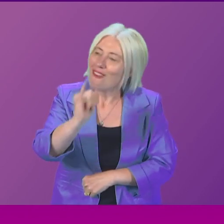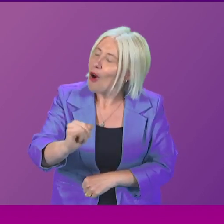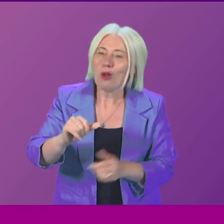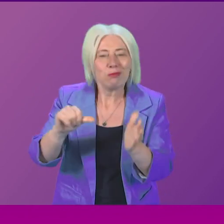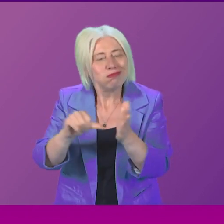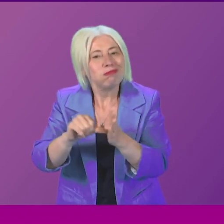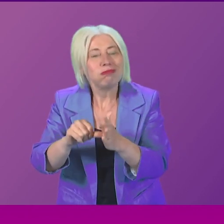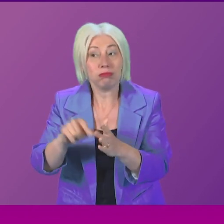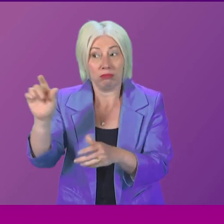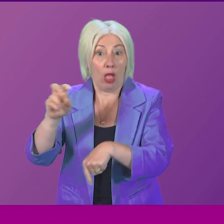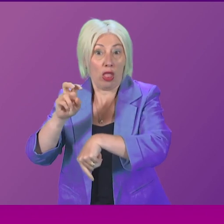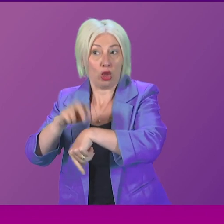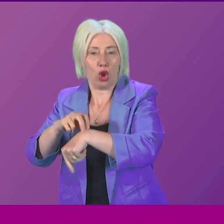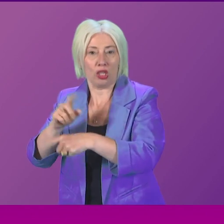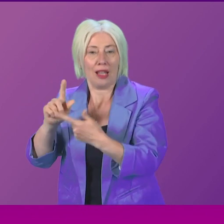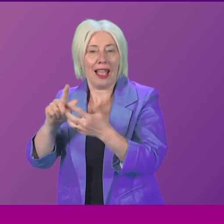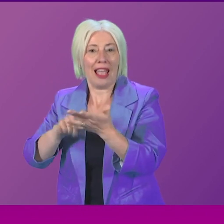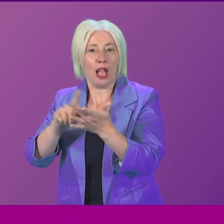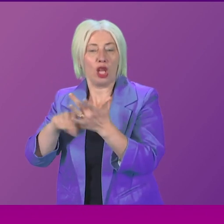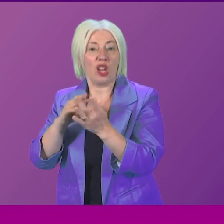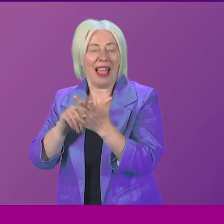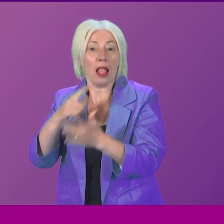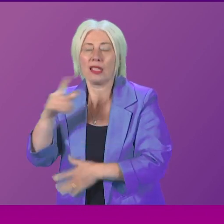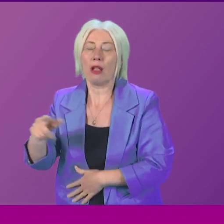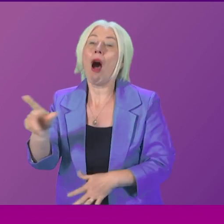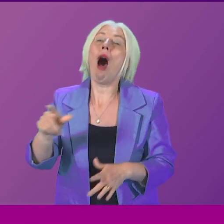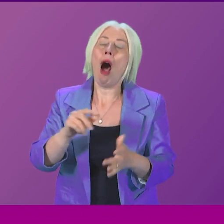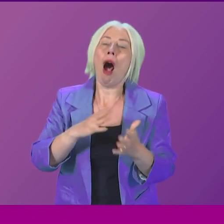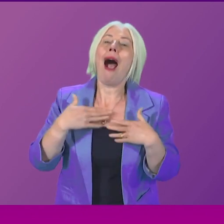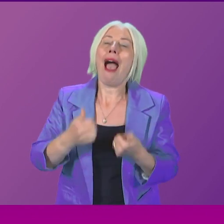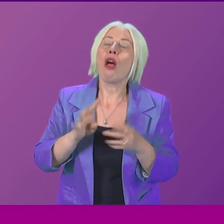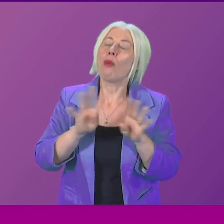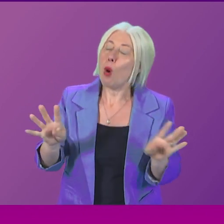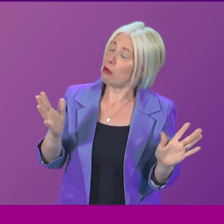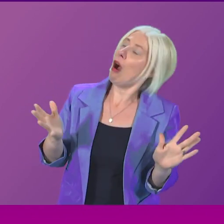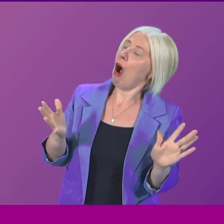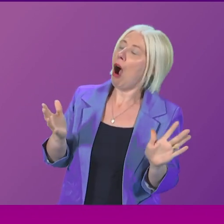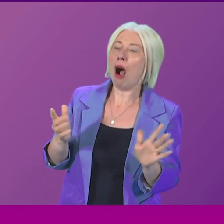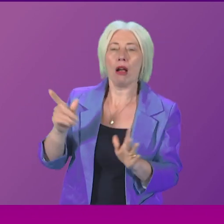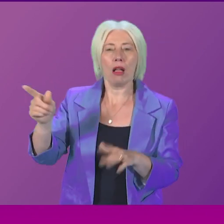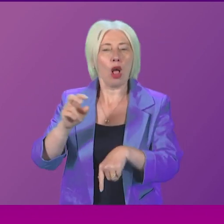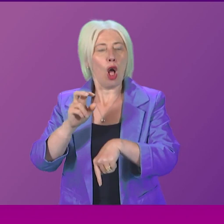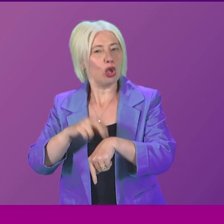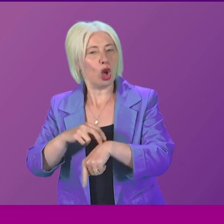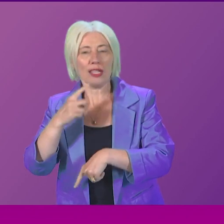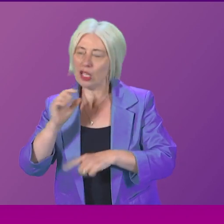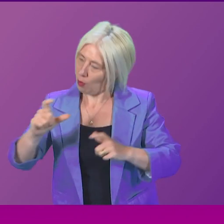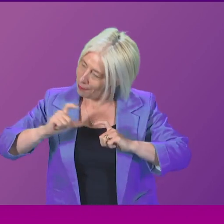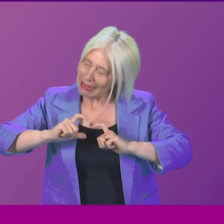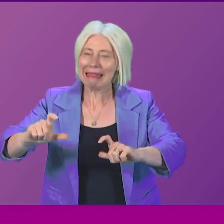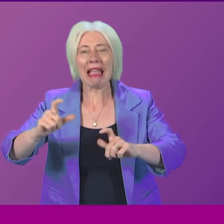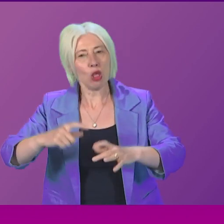Dr Eljamal, and the Health Board seems to accept his heartless promise to, and I quote, maintain the quality